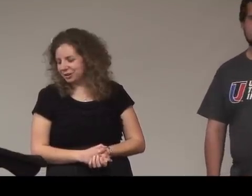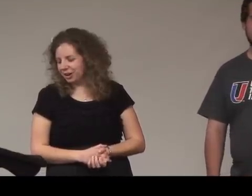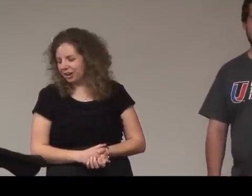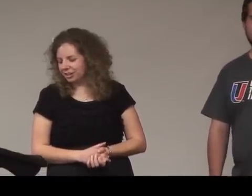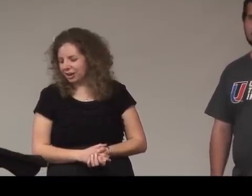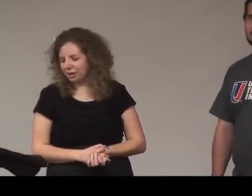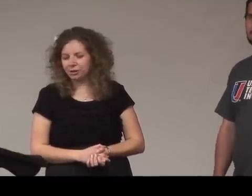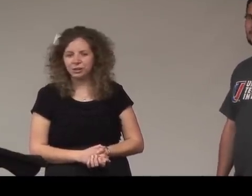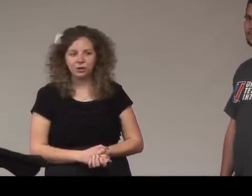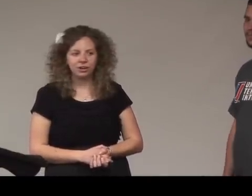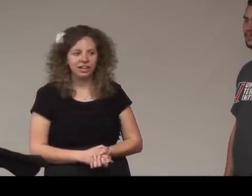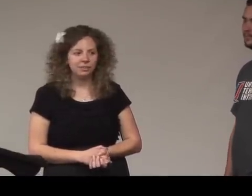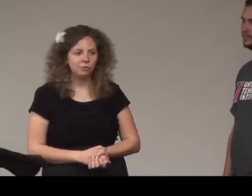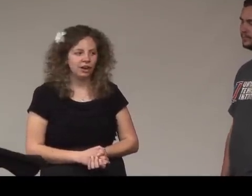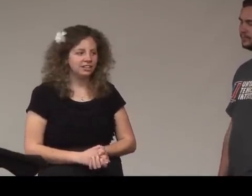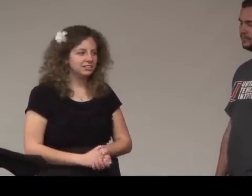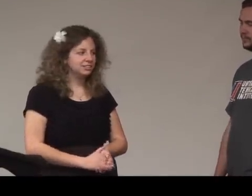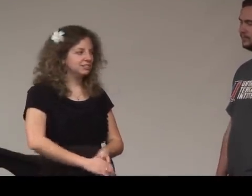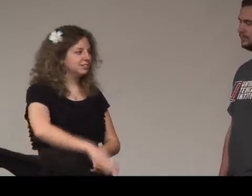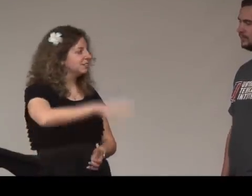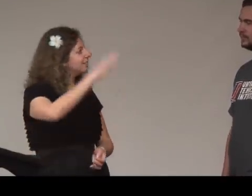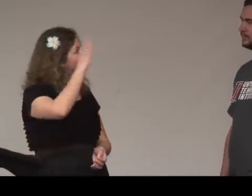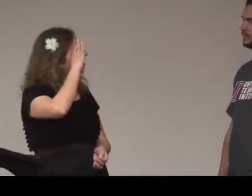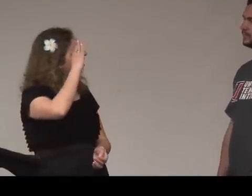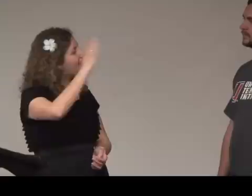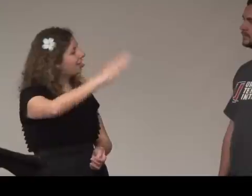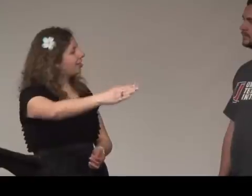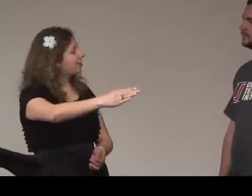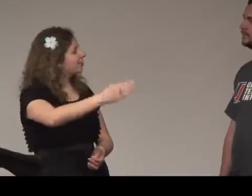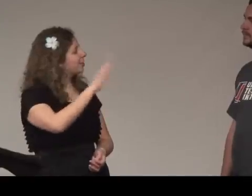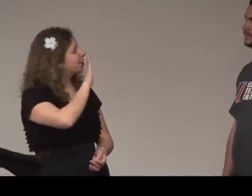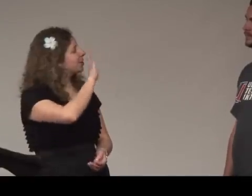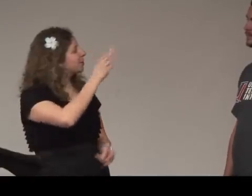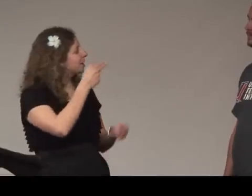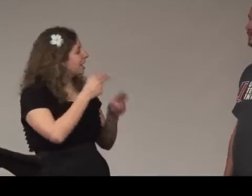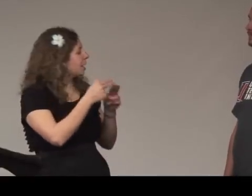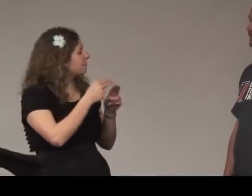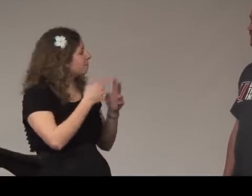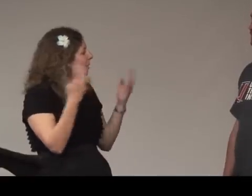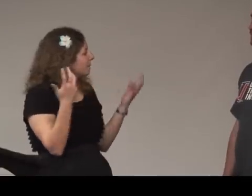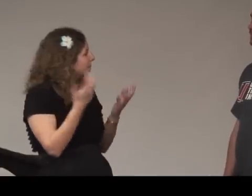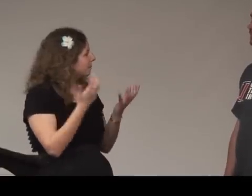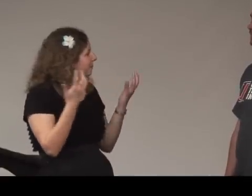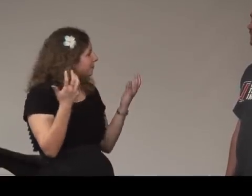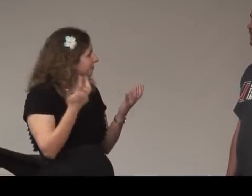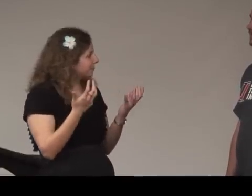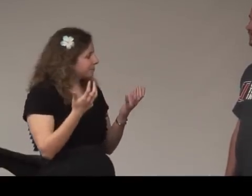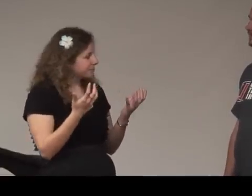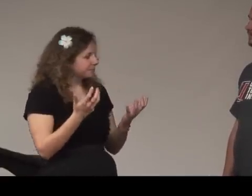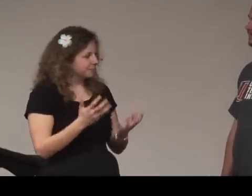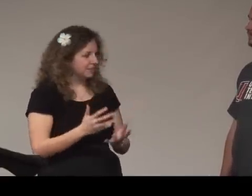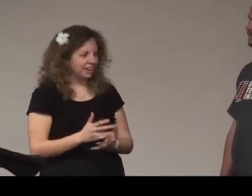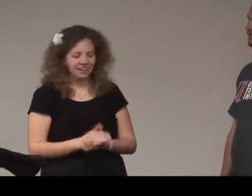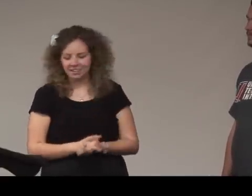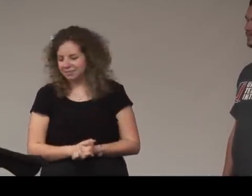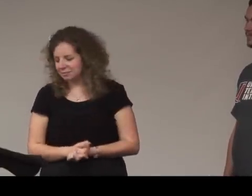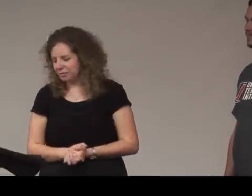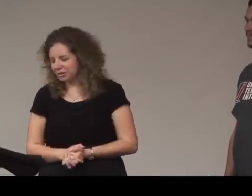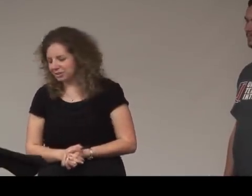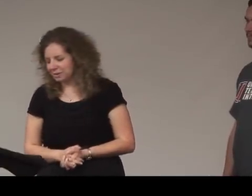hello your name name what okay person